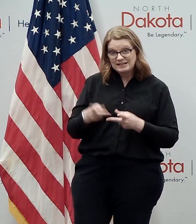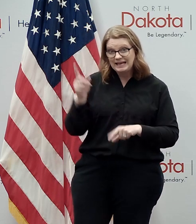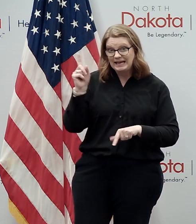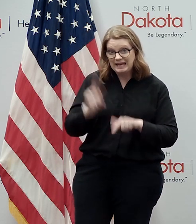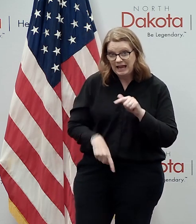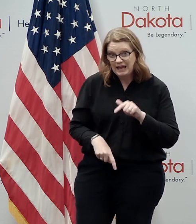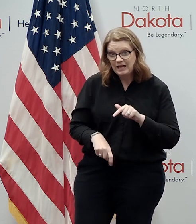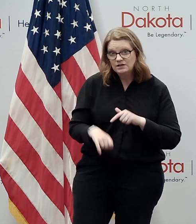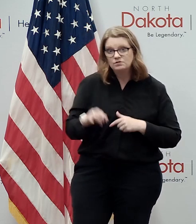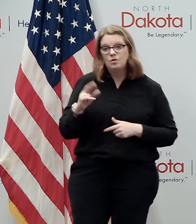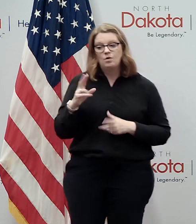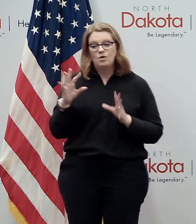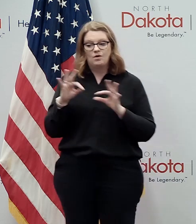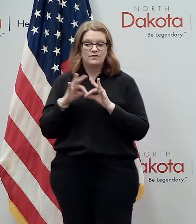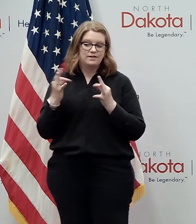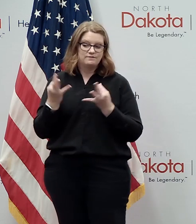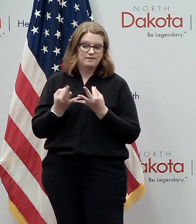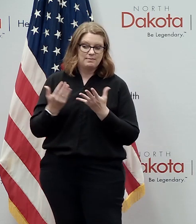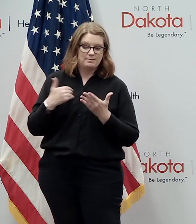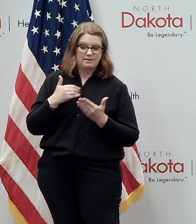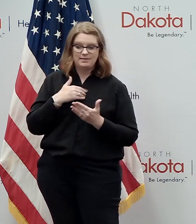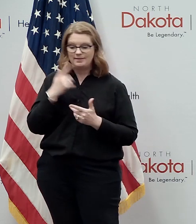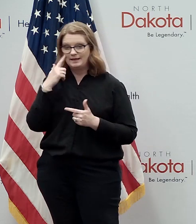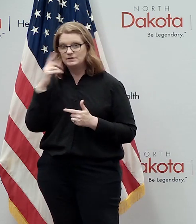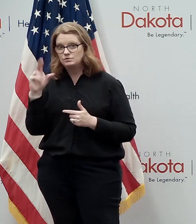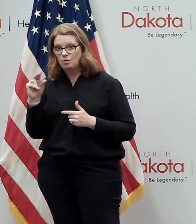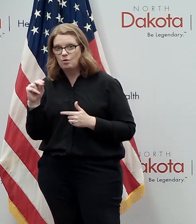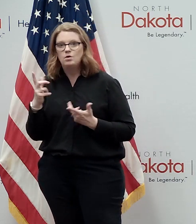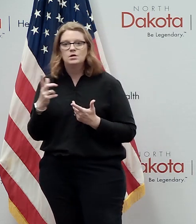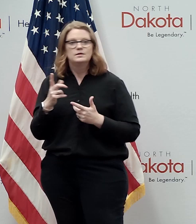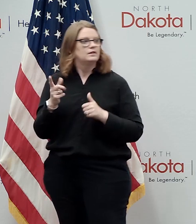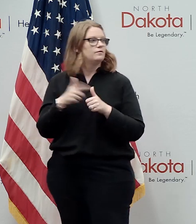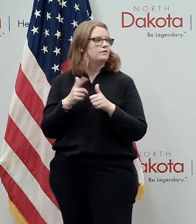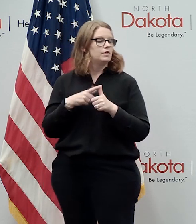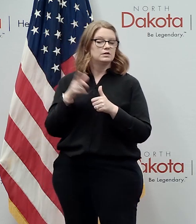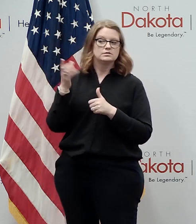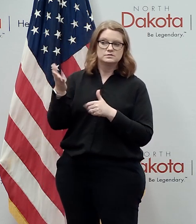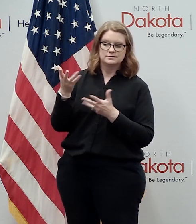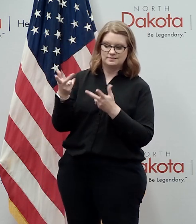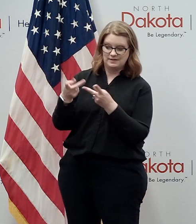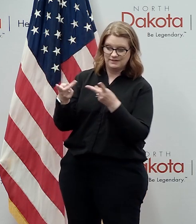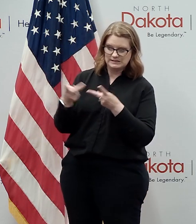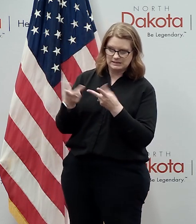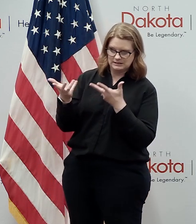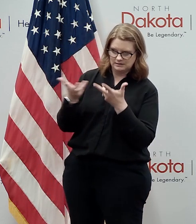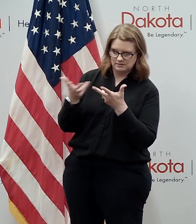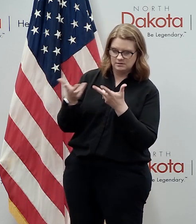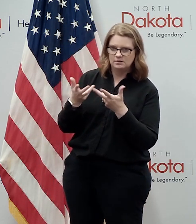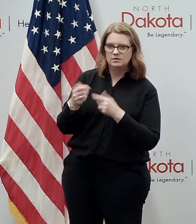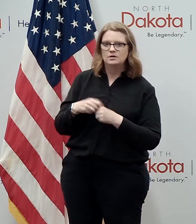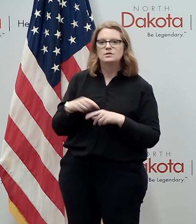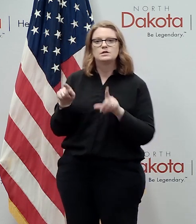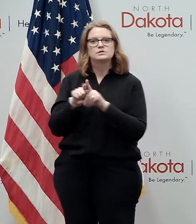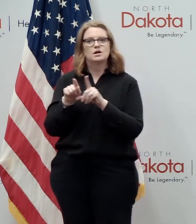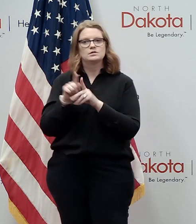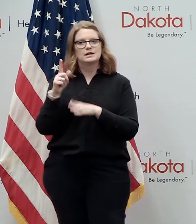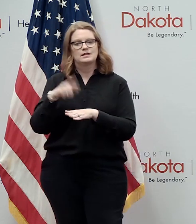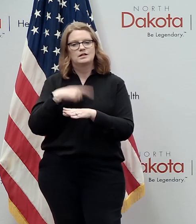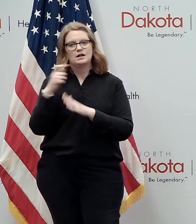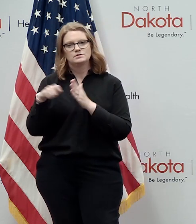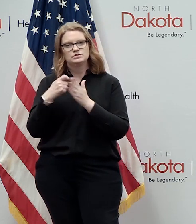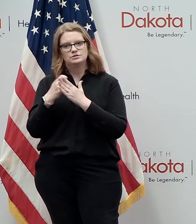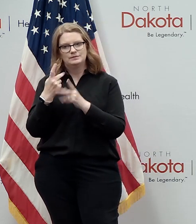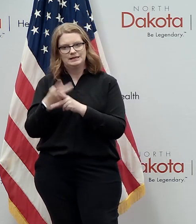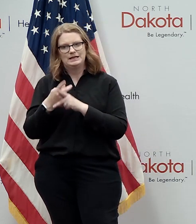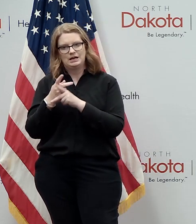family member thinks they should, they should still first work with the facility. If they can't work with the facility, there is the long-term care ombudsman